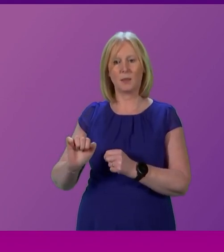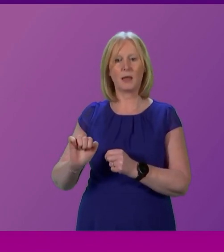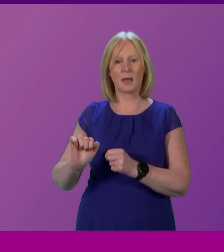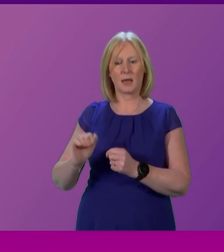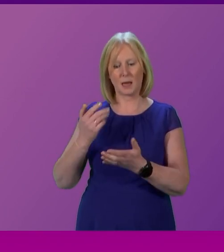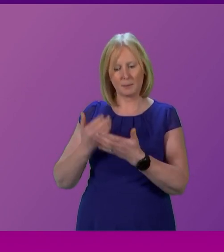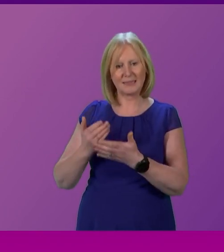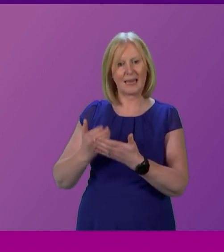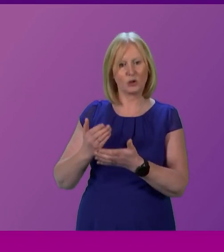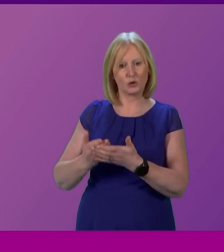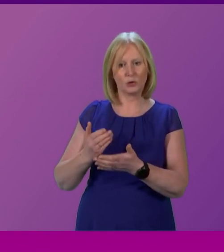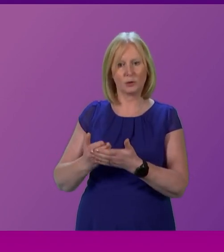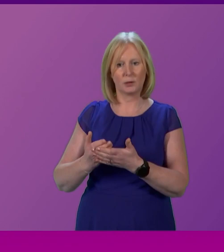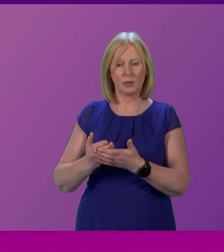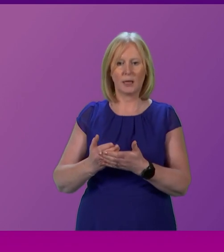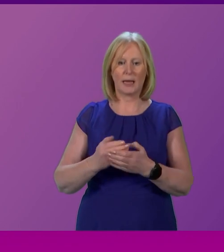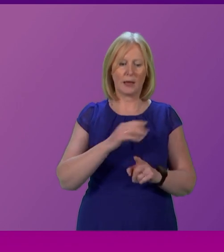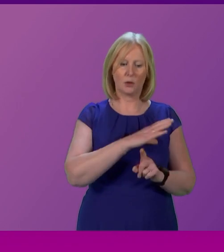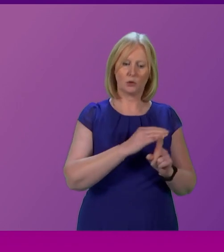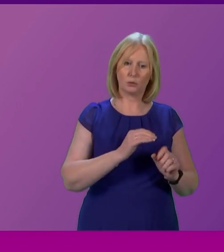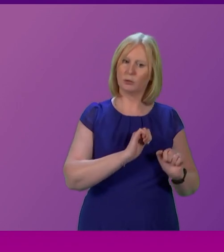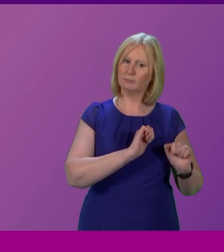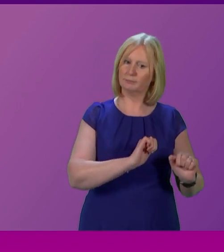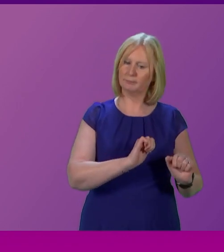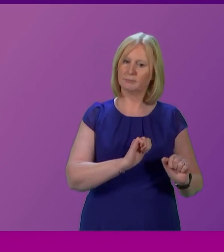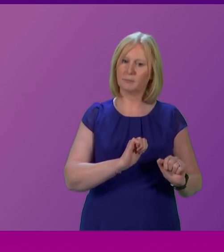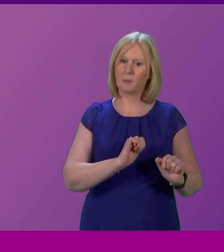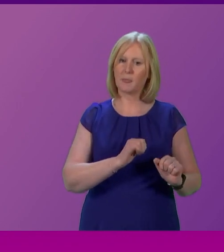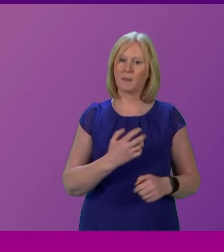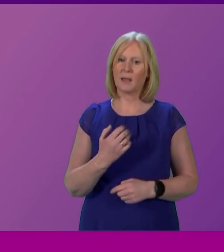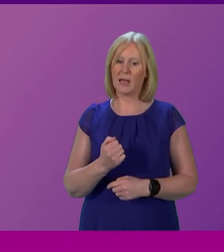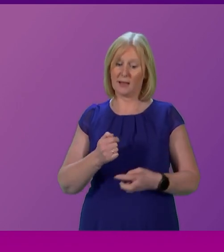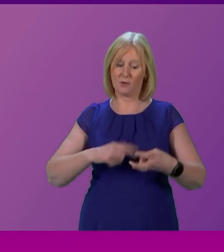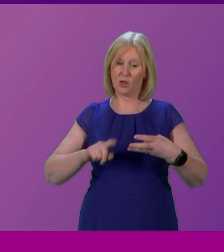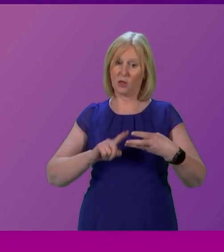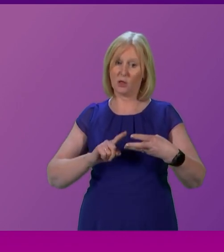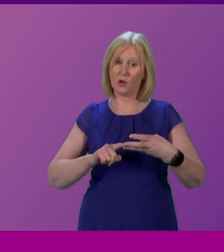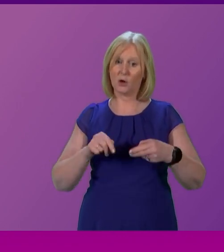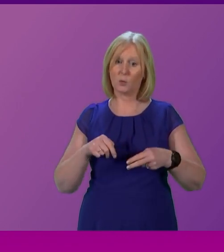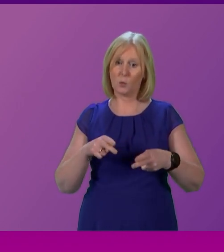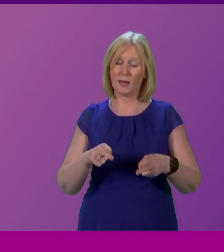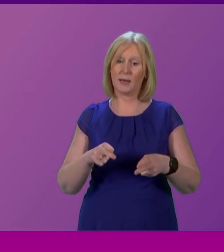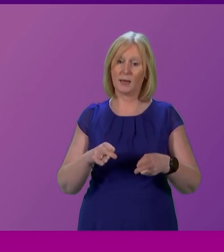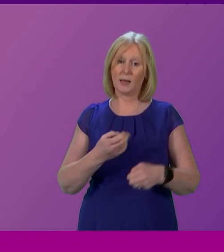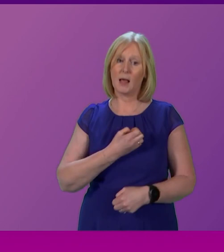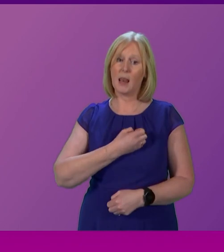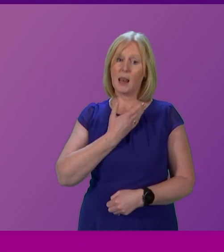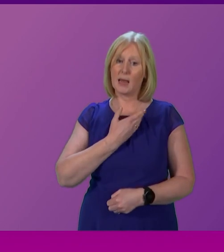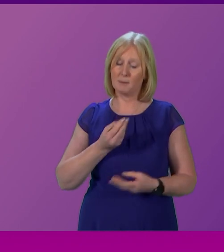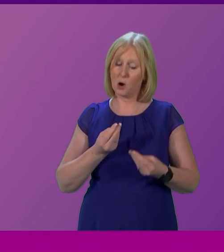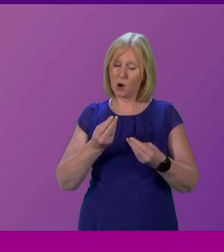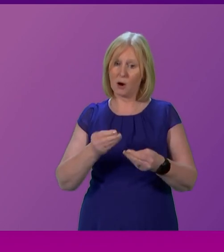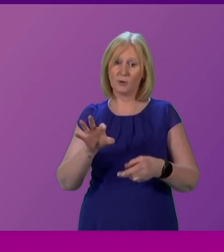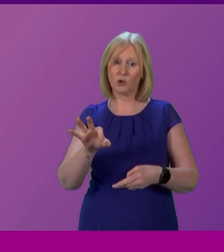independence and we have the Tories' status quo. There is a third way. The Labour is offering the choice